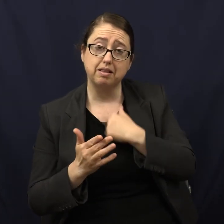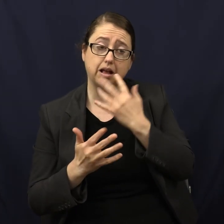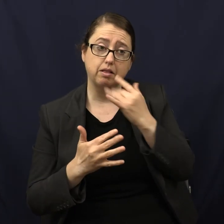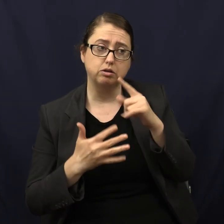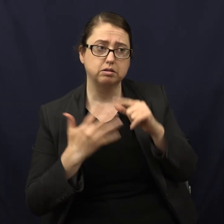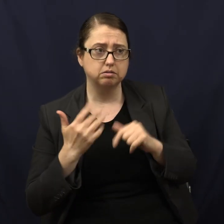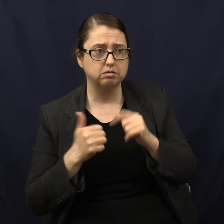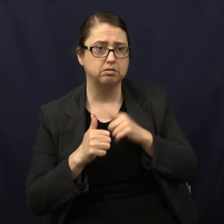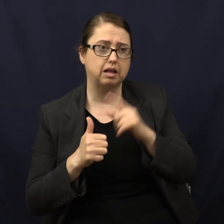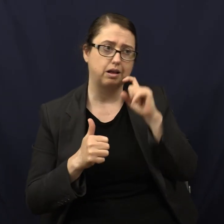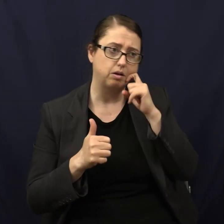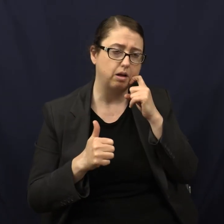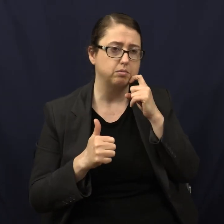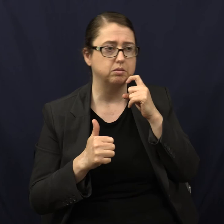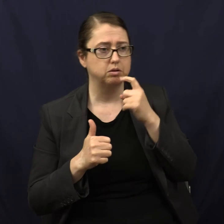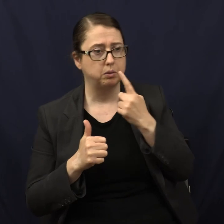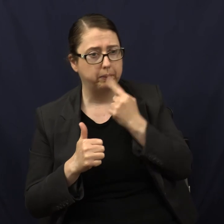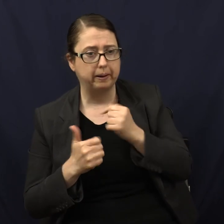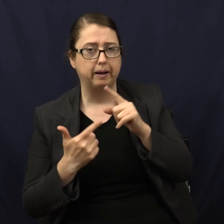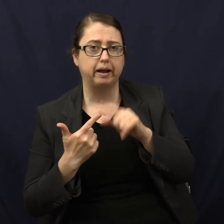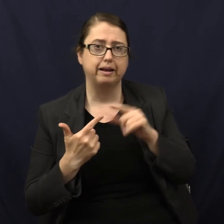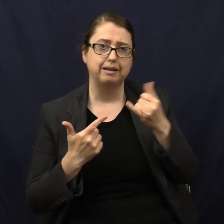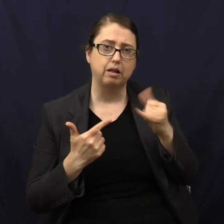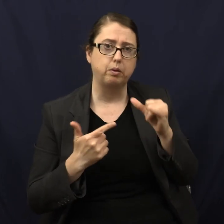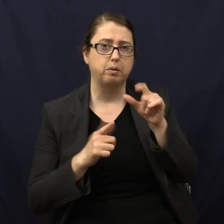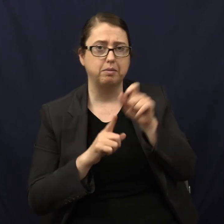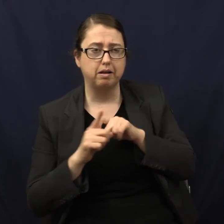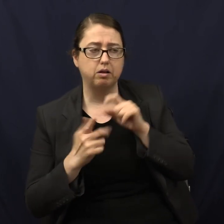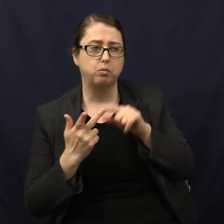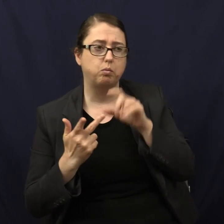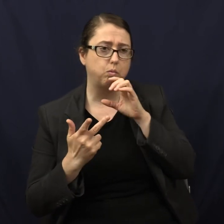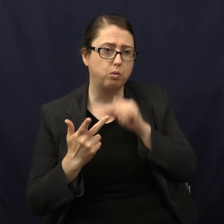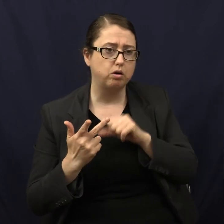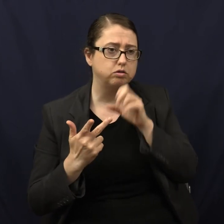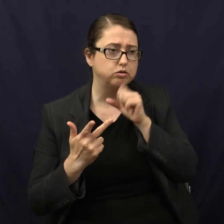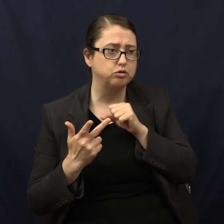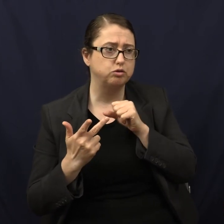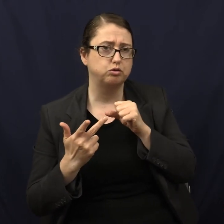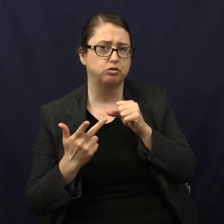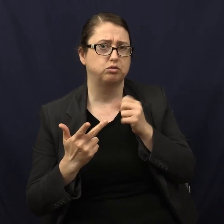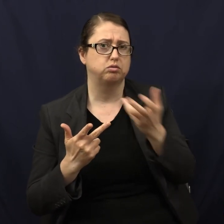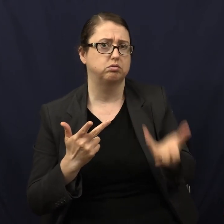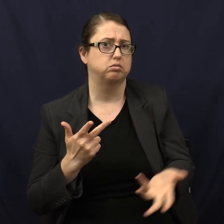Tell me the colors. Well, apple, it's red, yellow, banana, orange. It's orange.